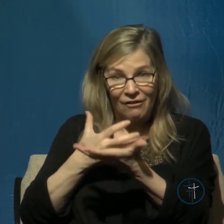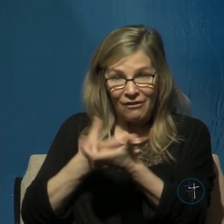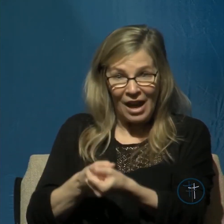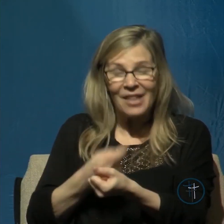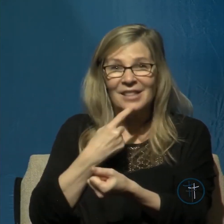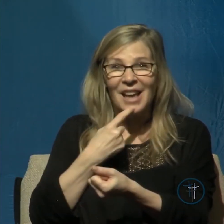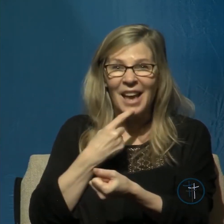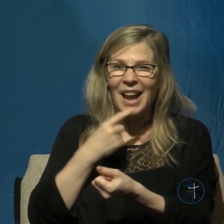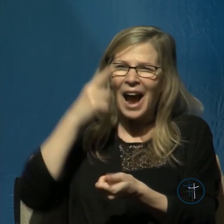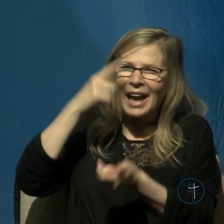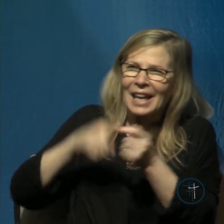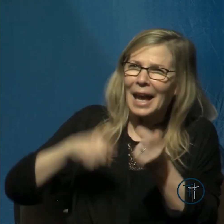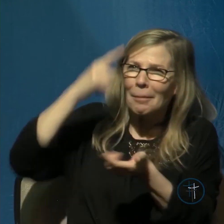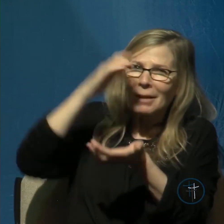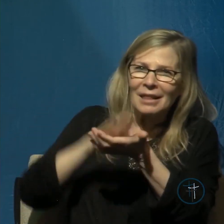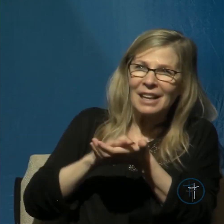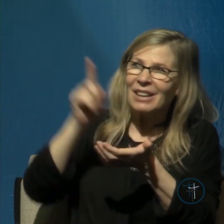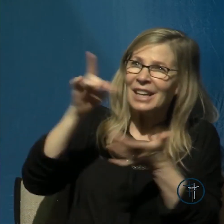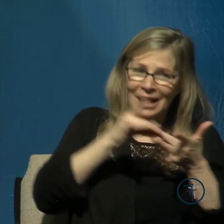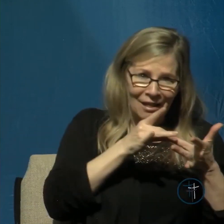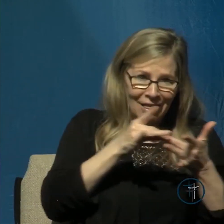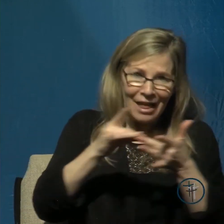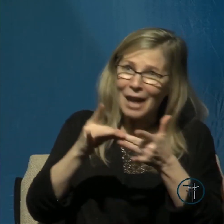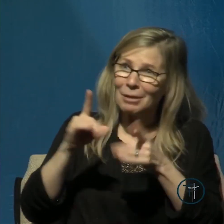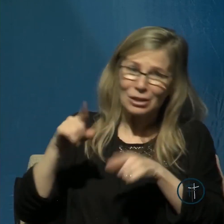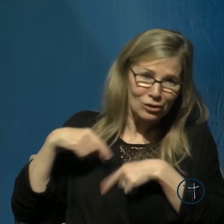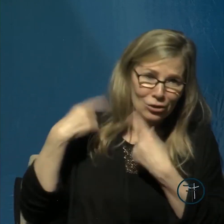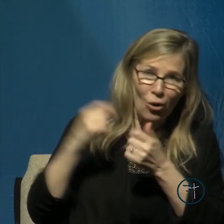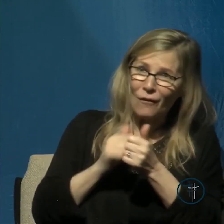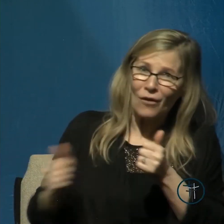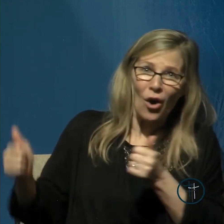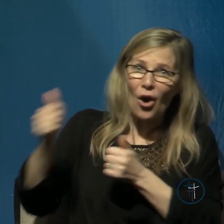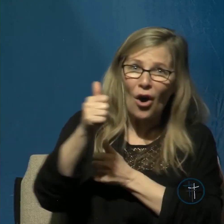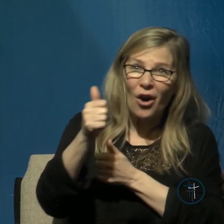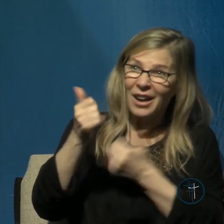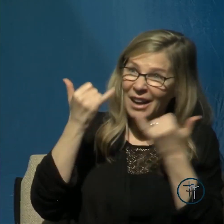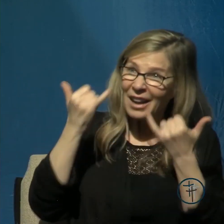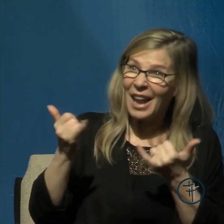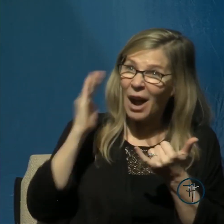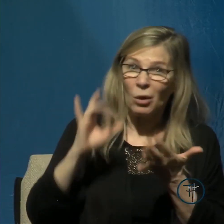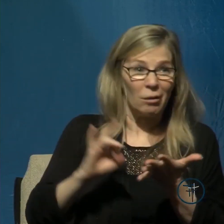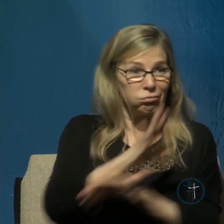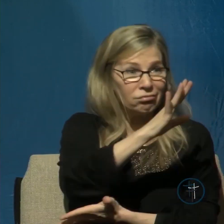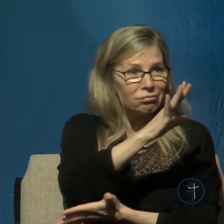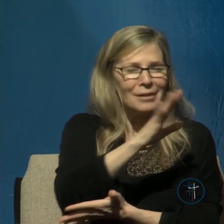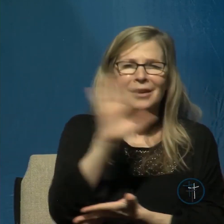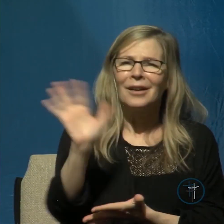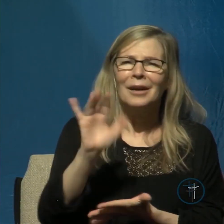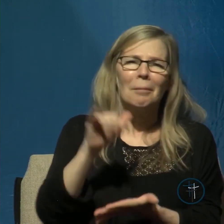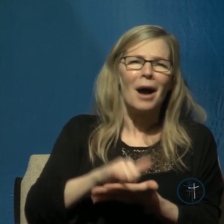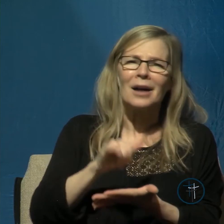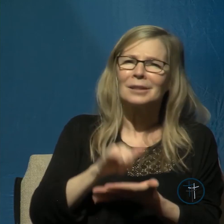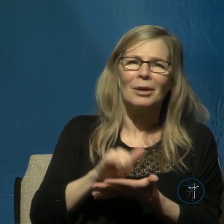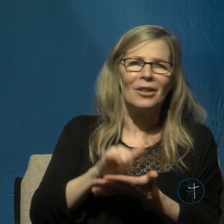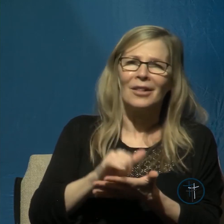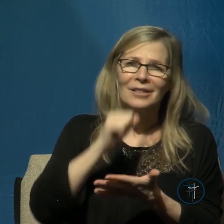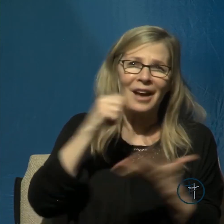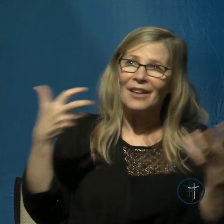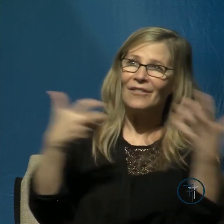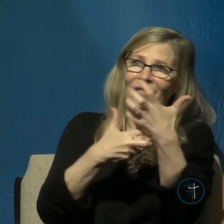is going to let me down at this point it is impossible it would be inconsistent with the character of God so faith